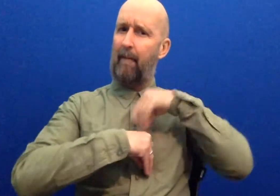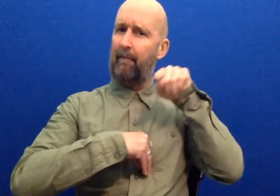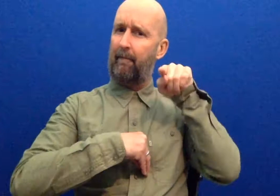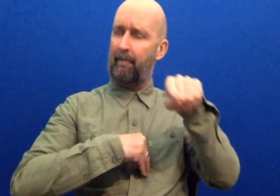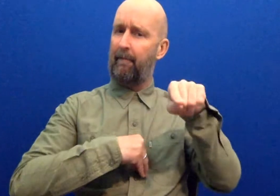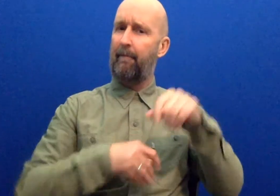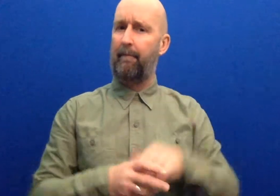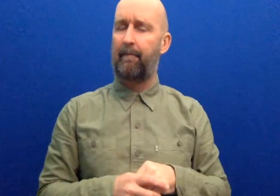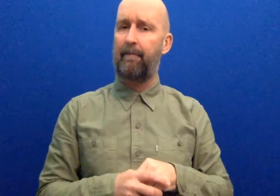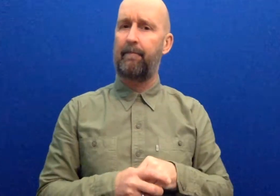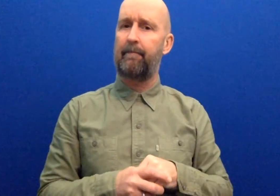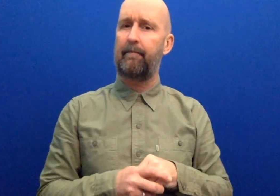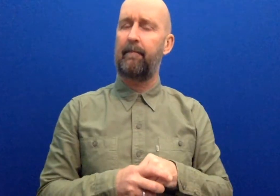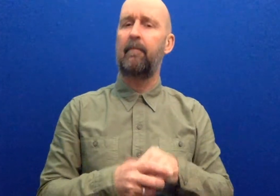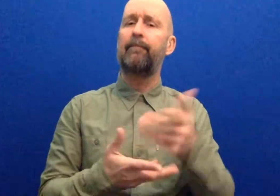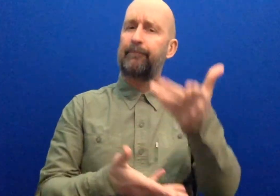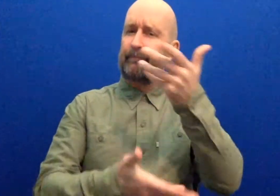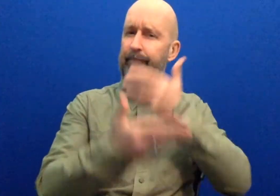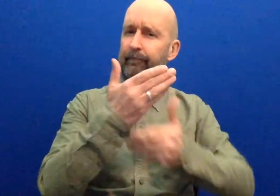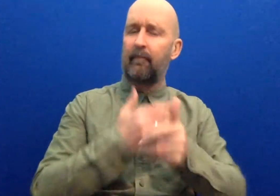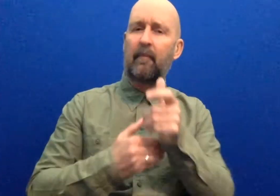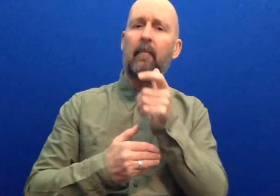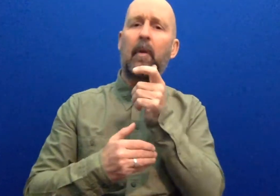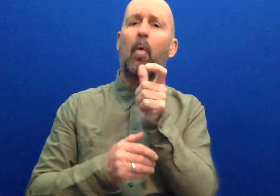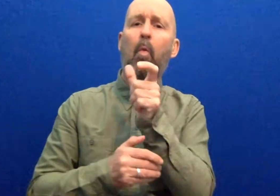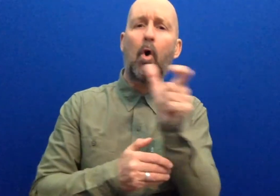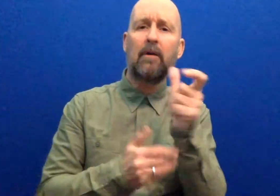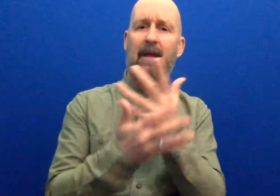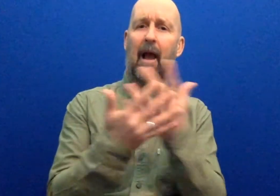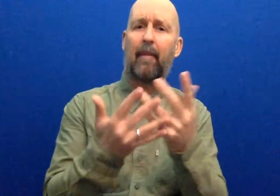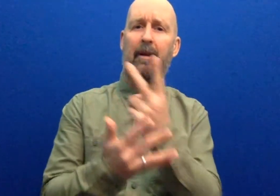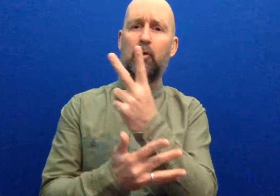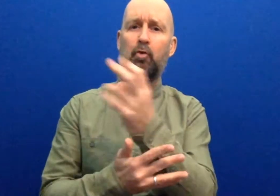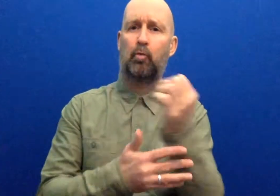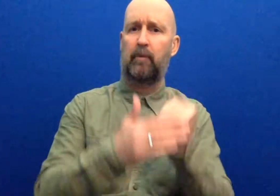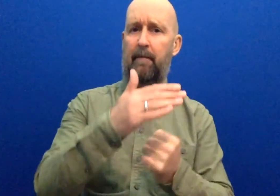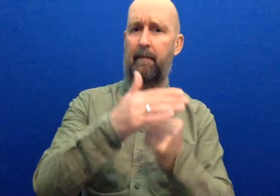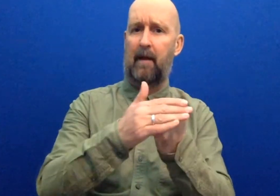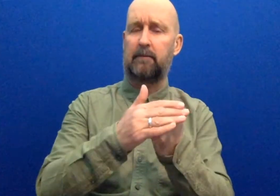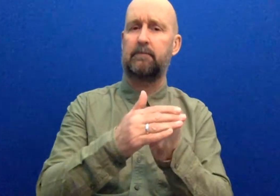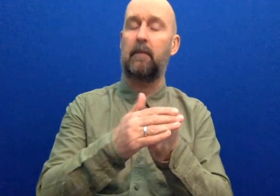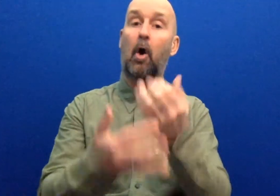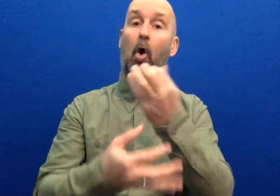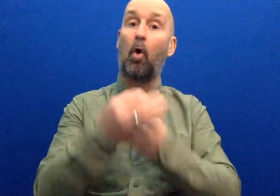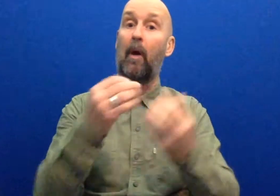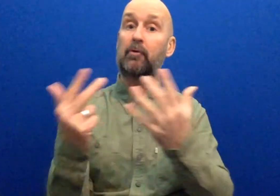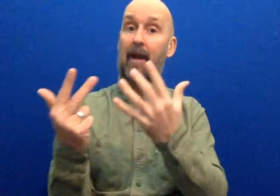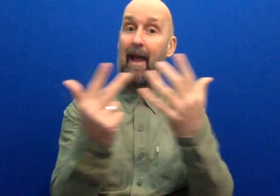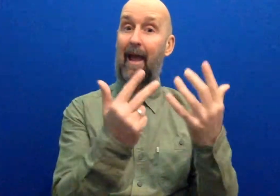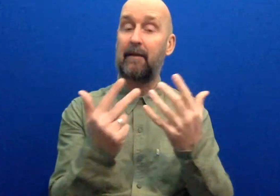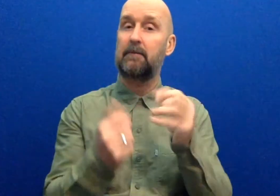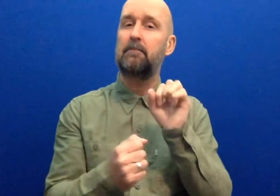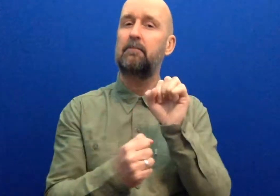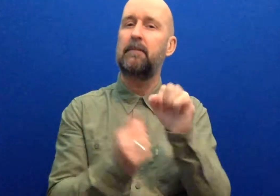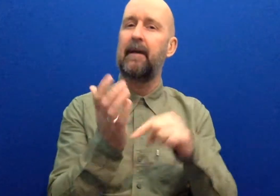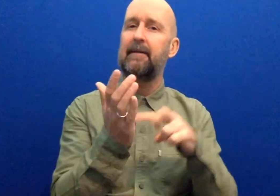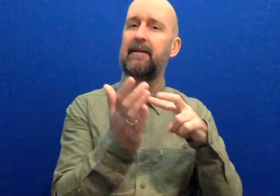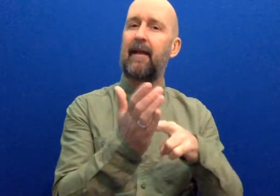Maximum 200 words. Eight, please summarise your TV career to